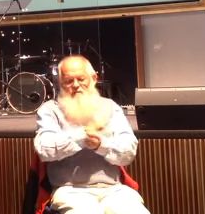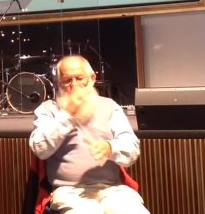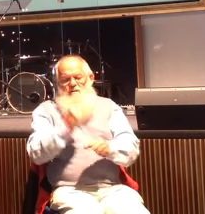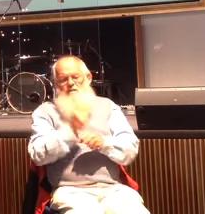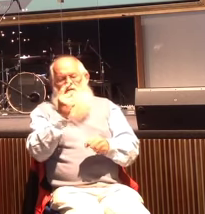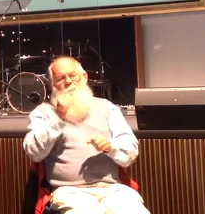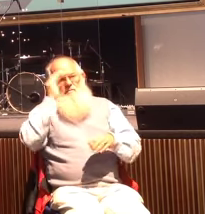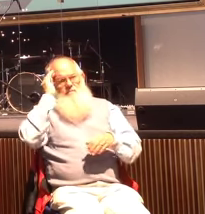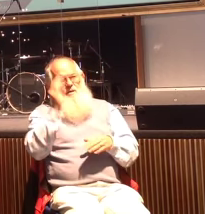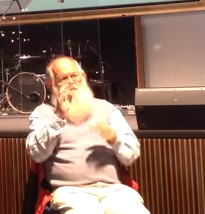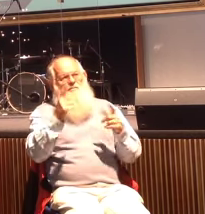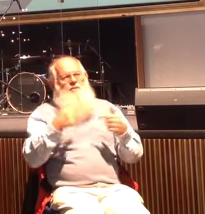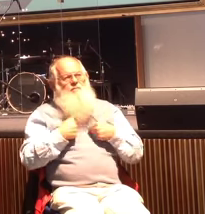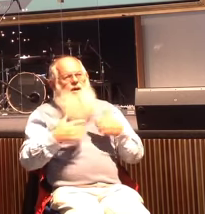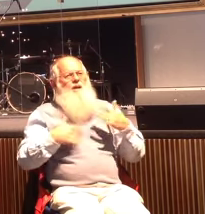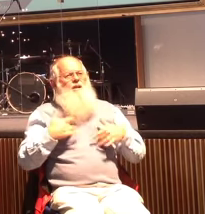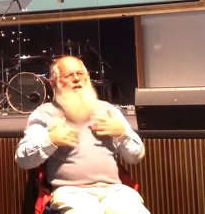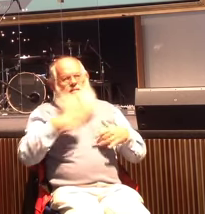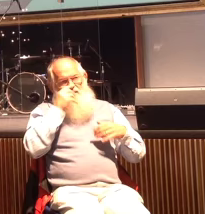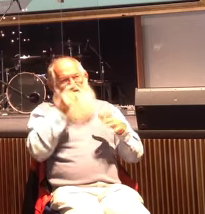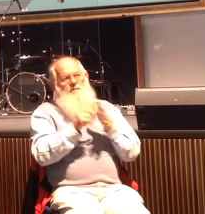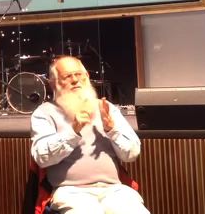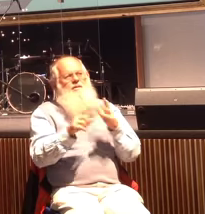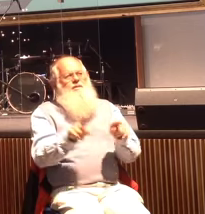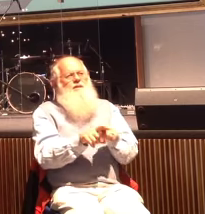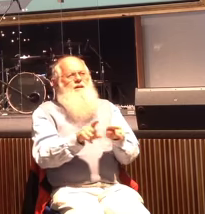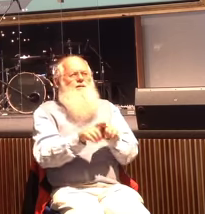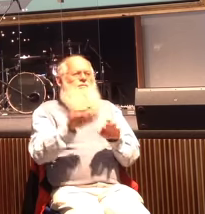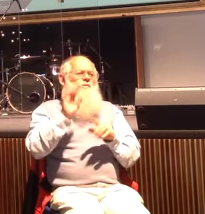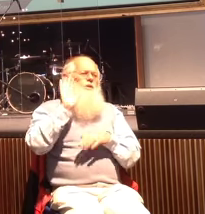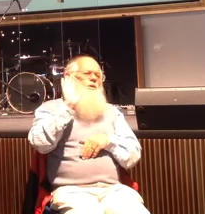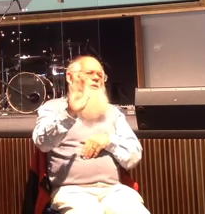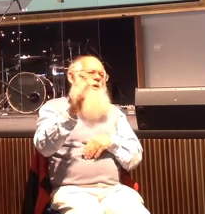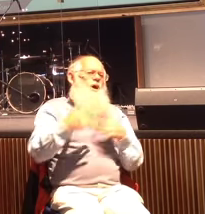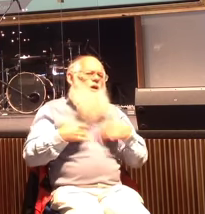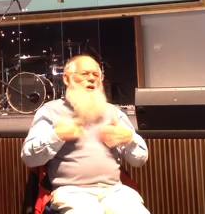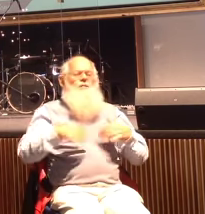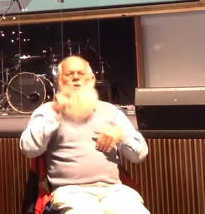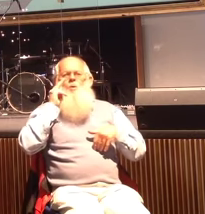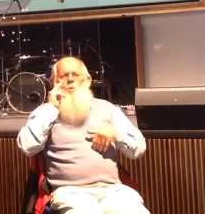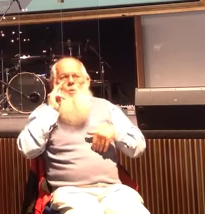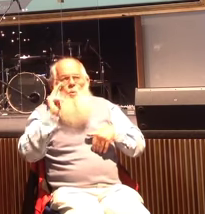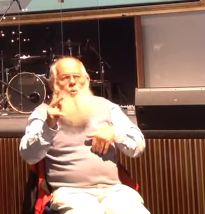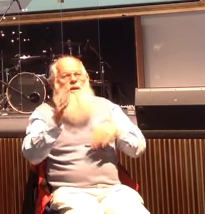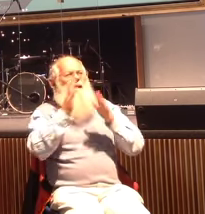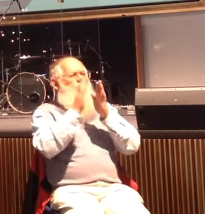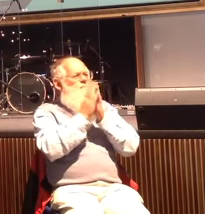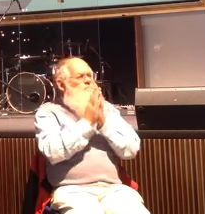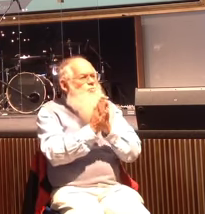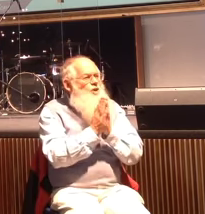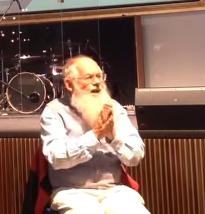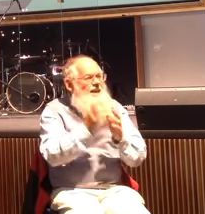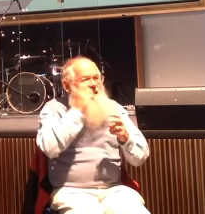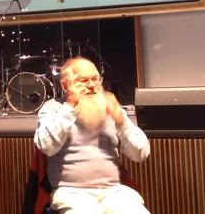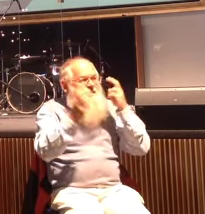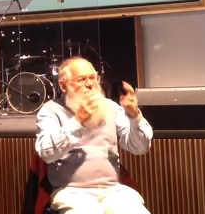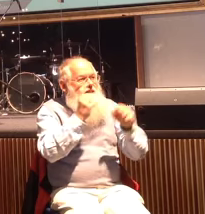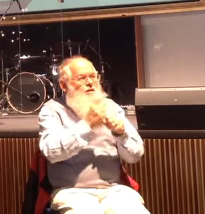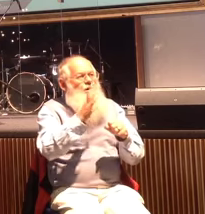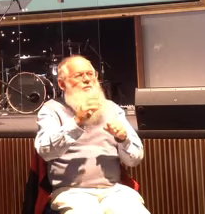my life. Do you know, it can do the same for you. You have to be looking and praying and seeking God for opportunities. I